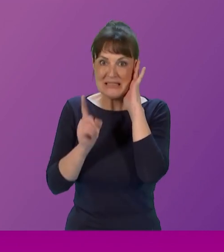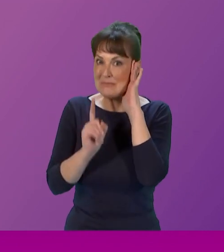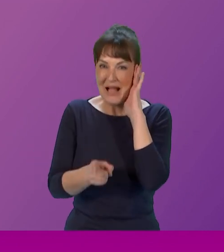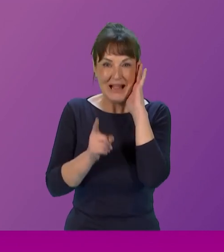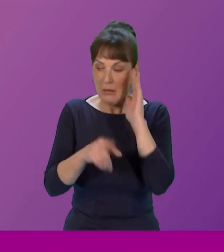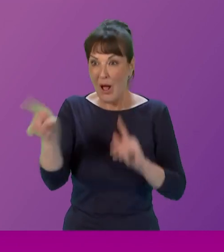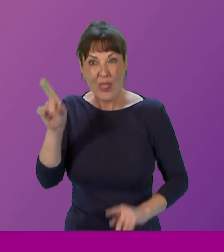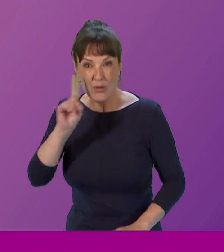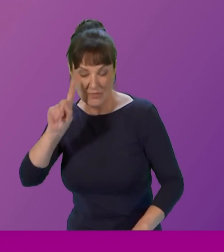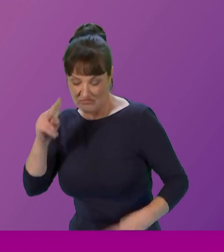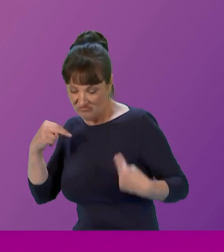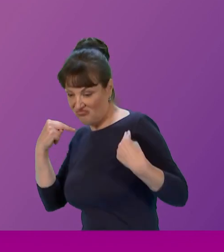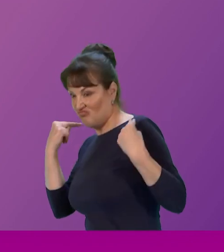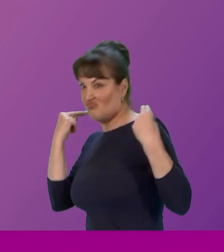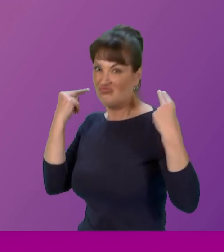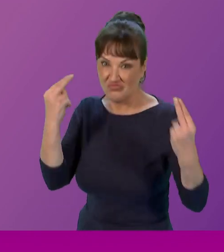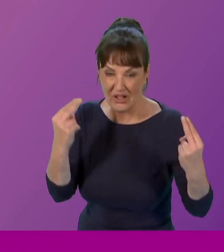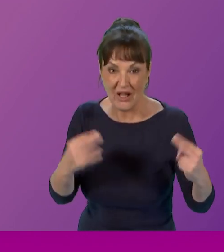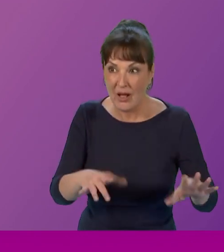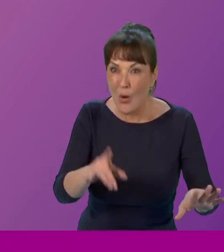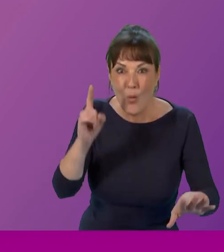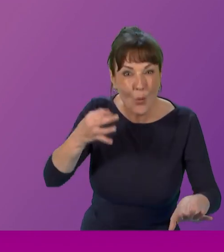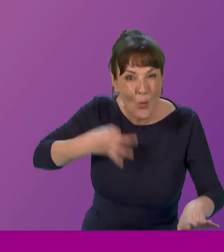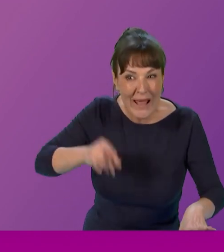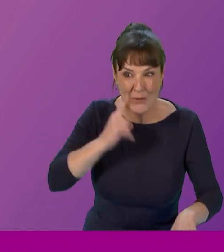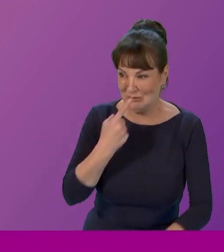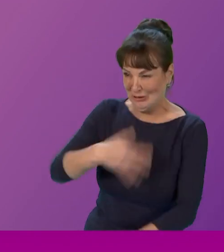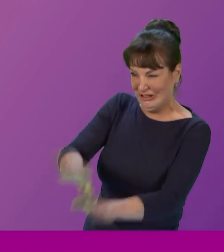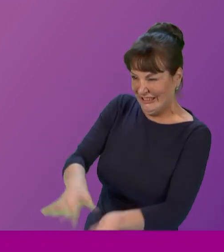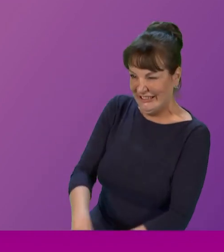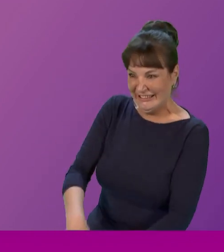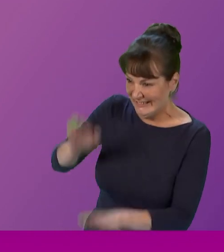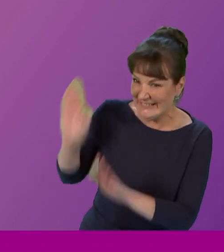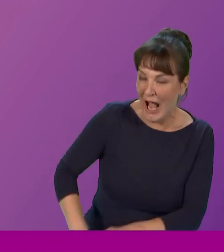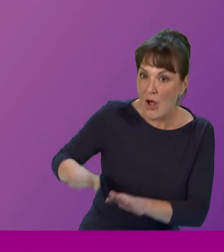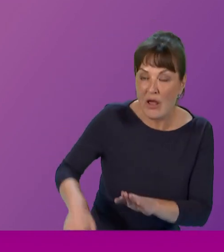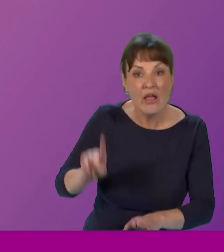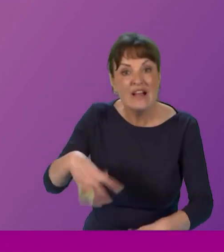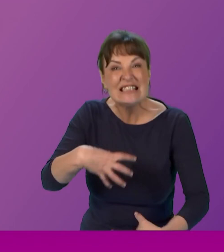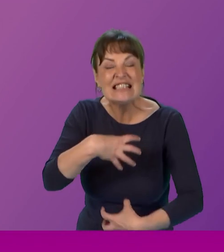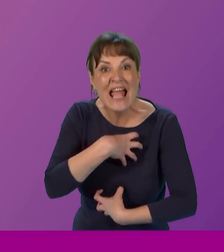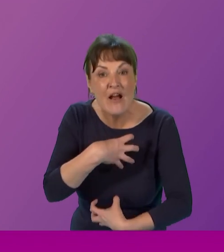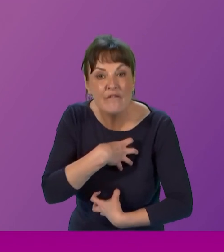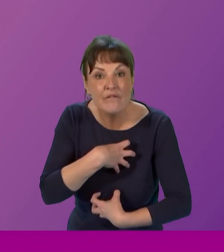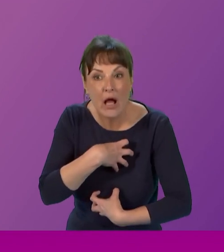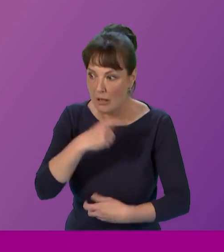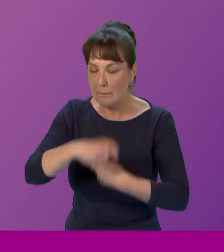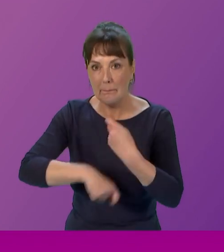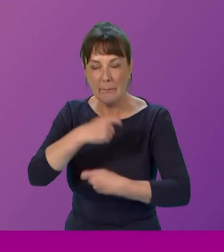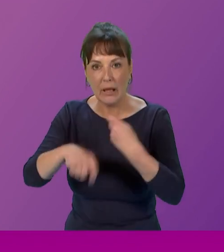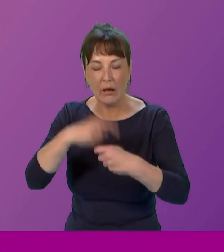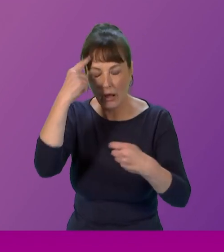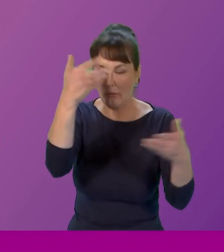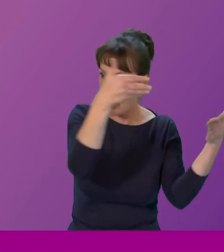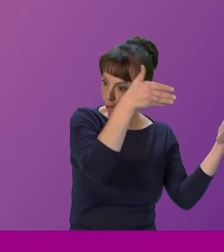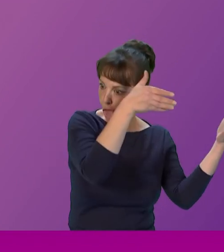rose to speak many white women urged that she be silenced fearing that she would divert attention from women's voting